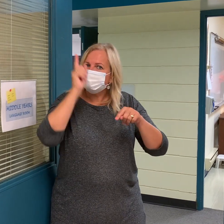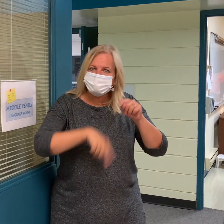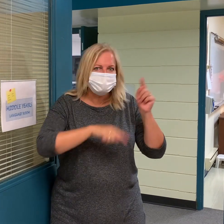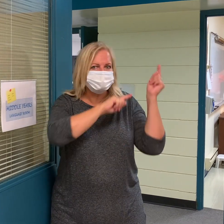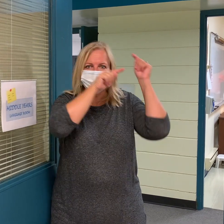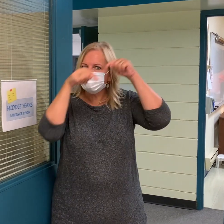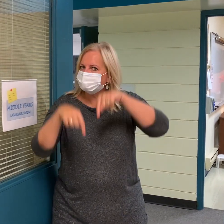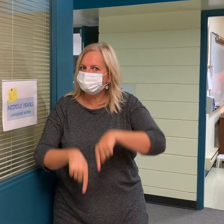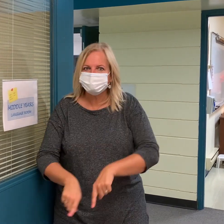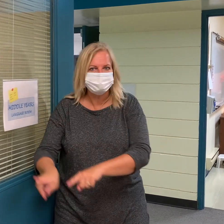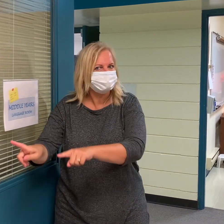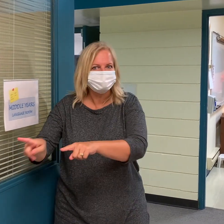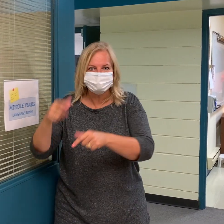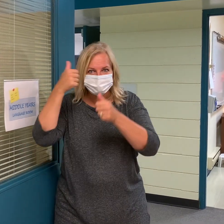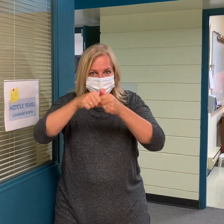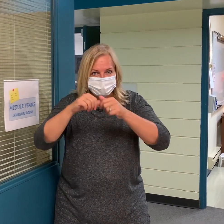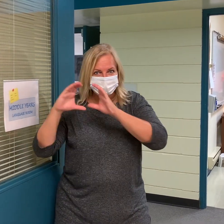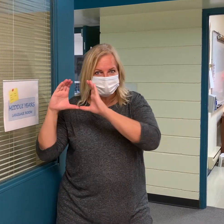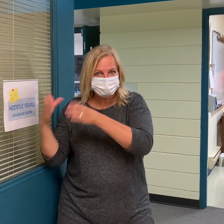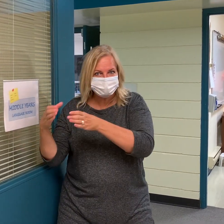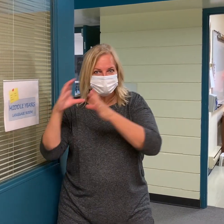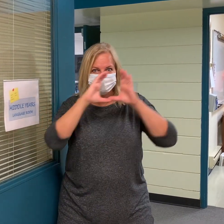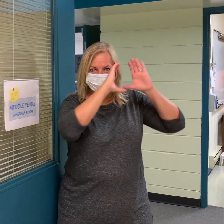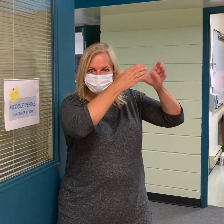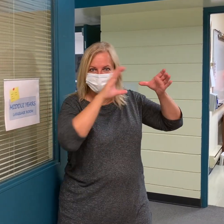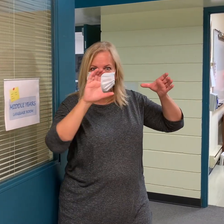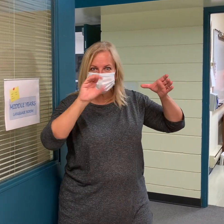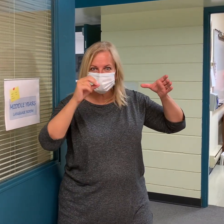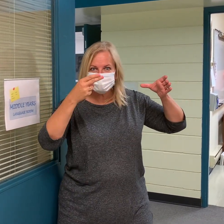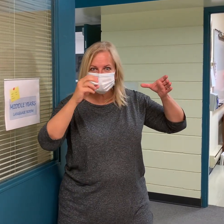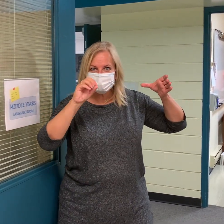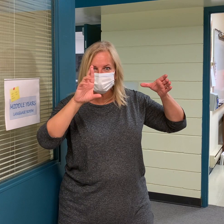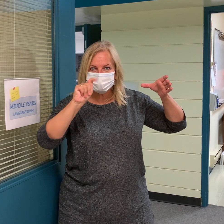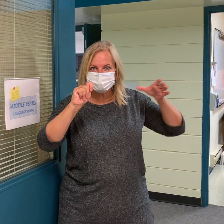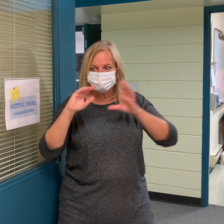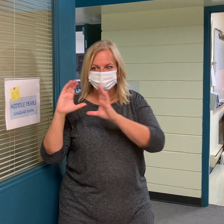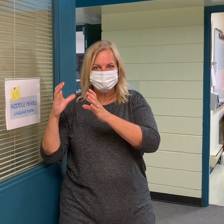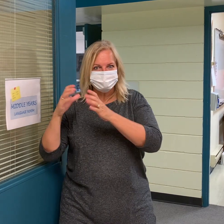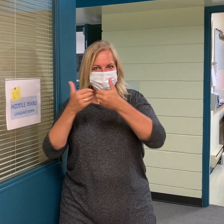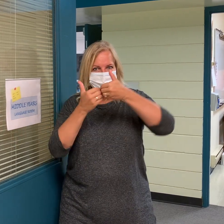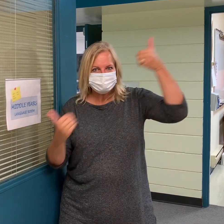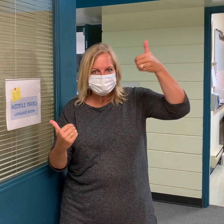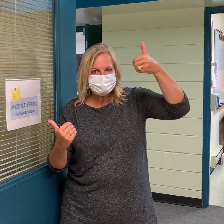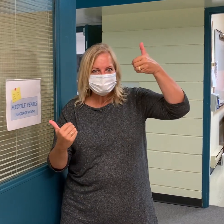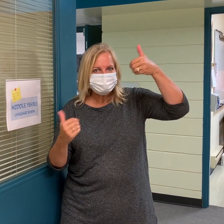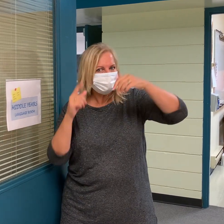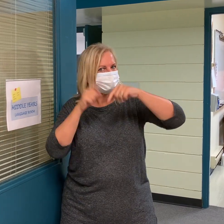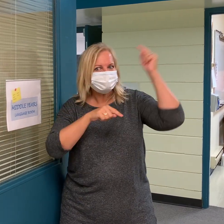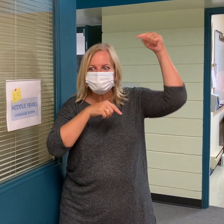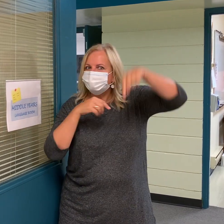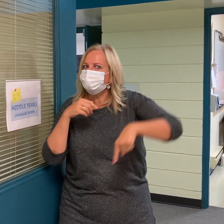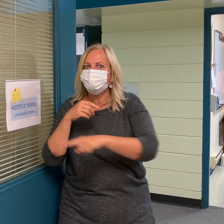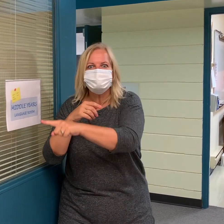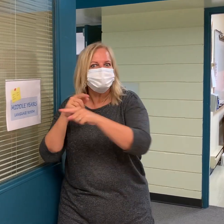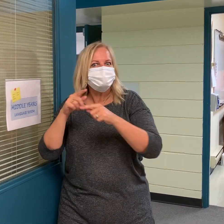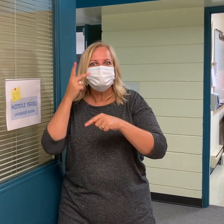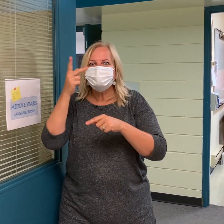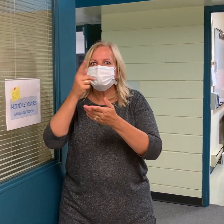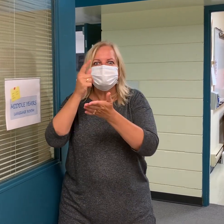It's because middle year students cannot go downstairs. We don't want the two cohorts, the early years and the middle years and senior